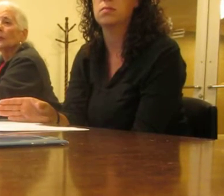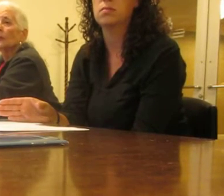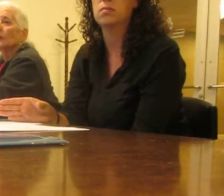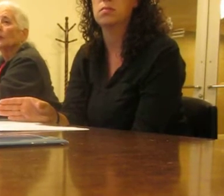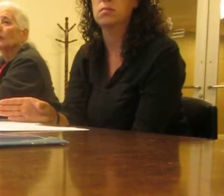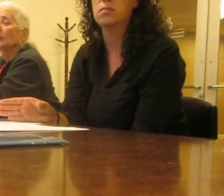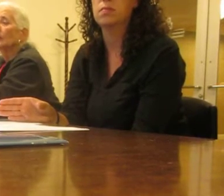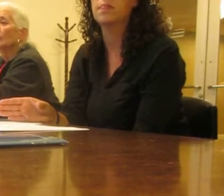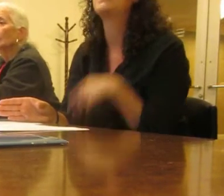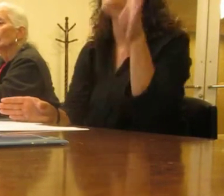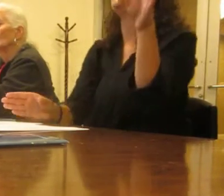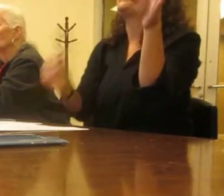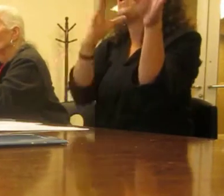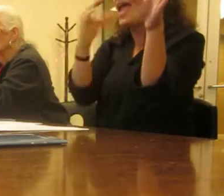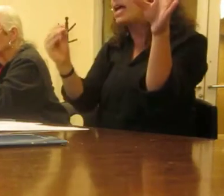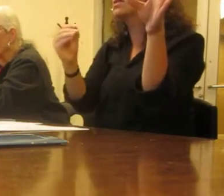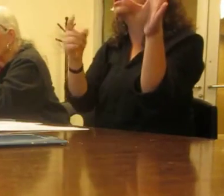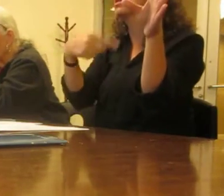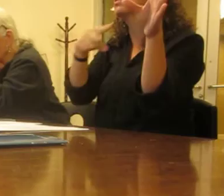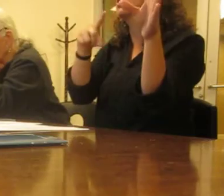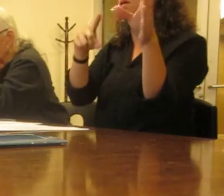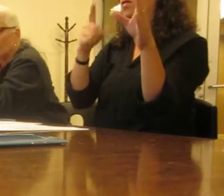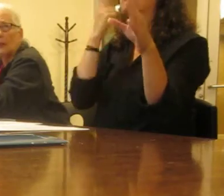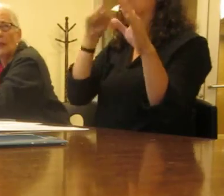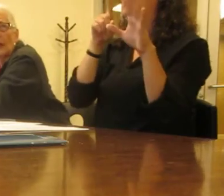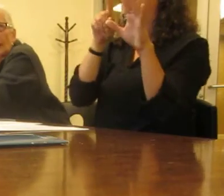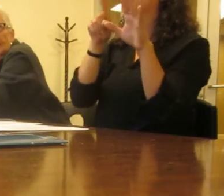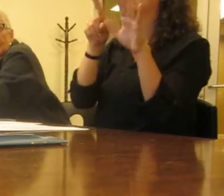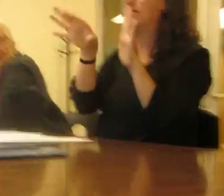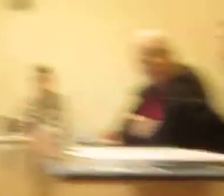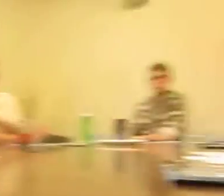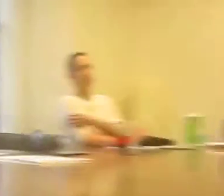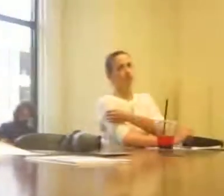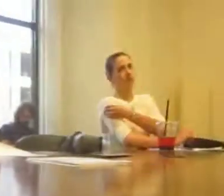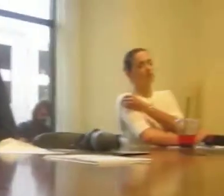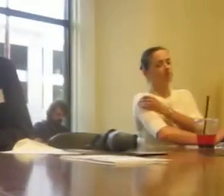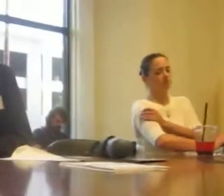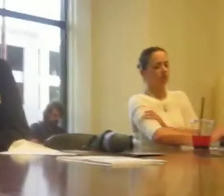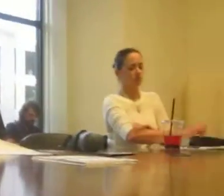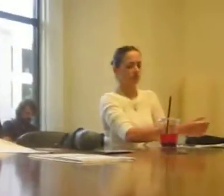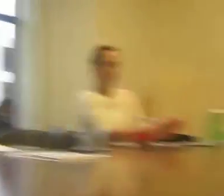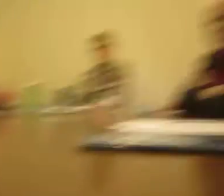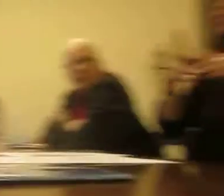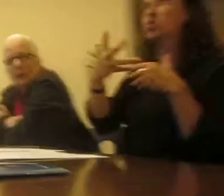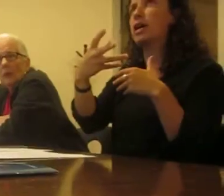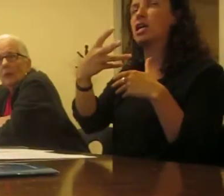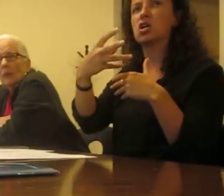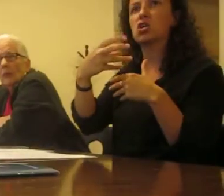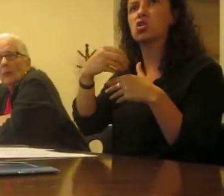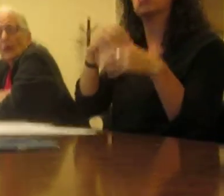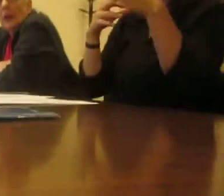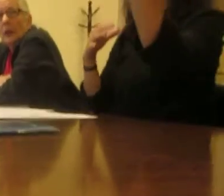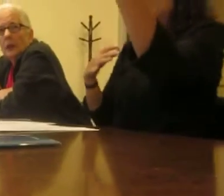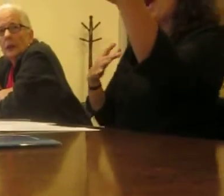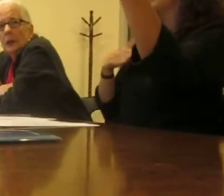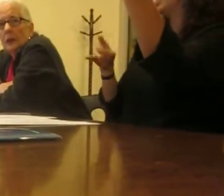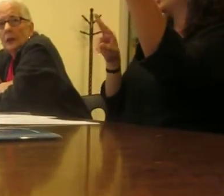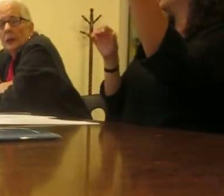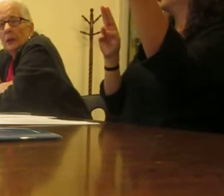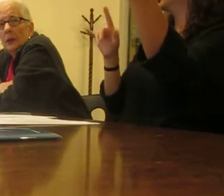And the thing like the selection process I like what Rochelle said. like that too.